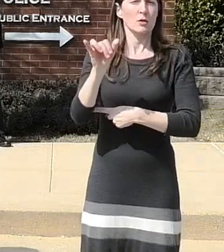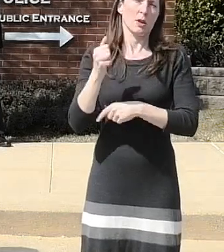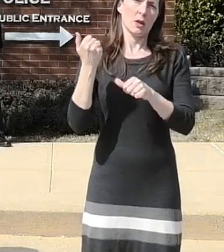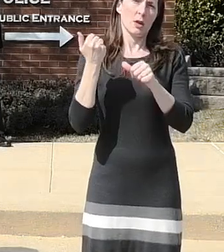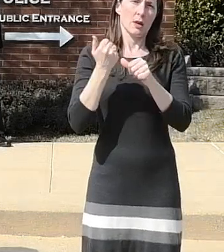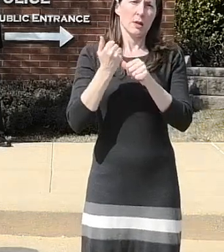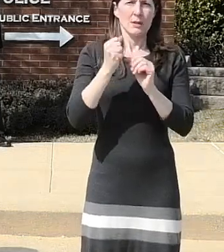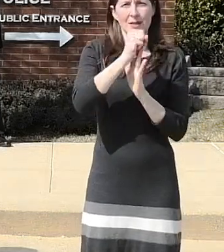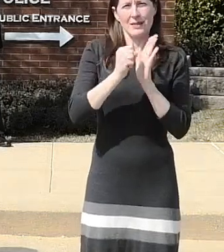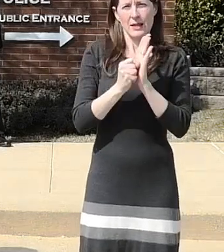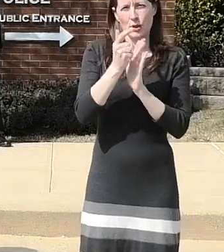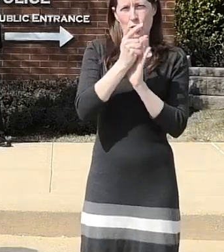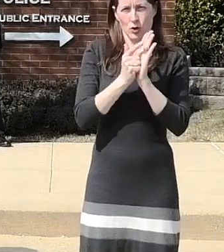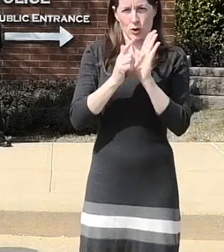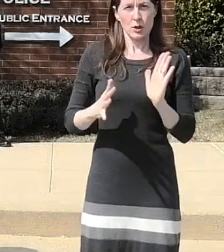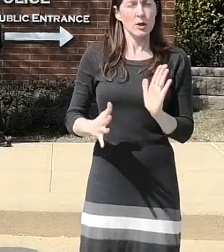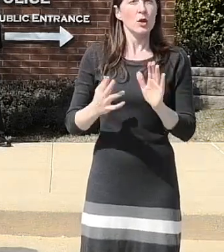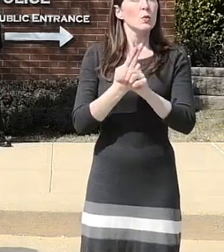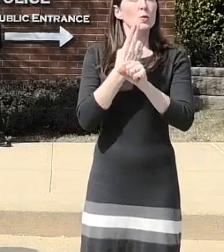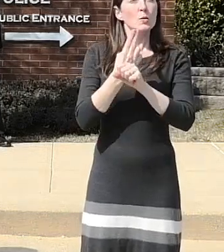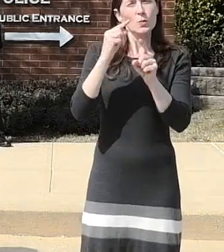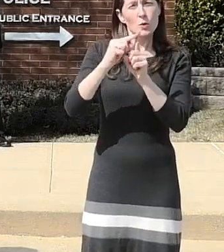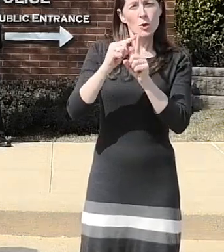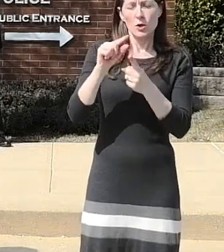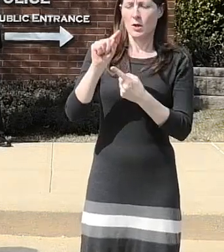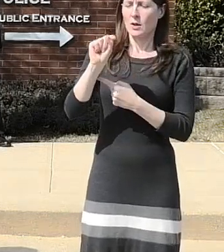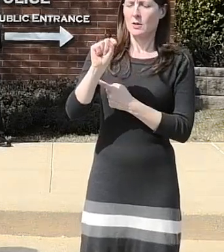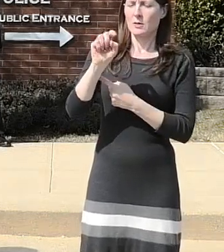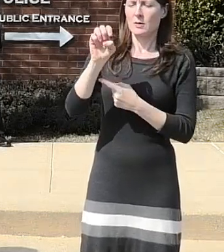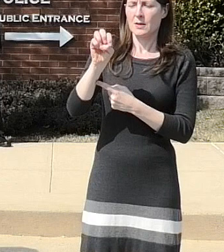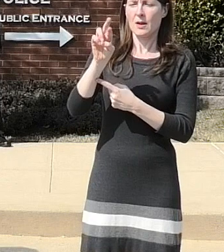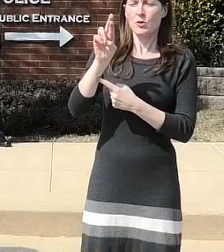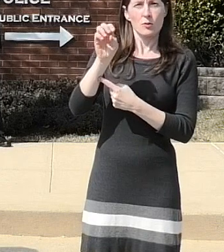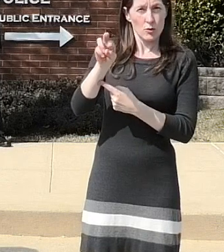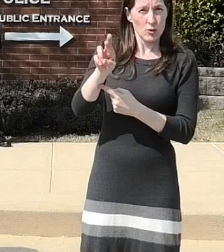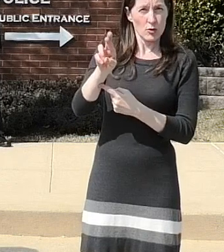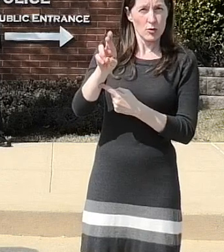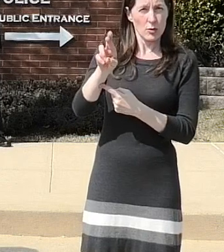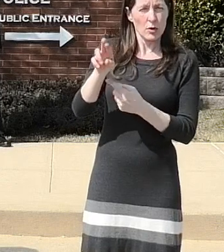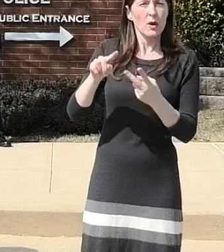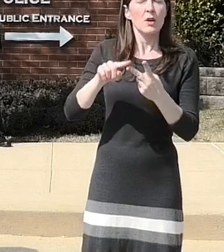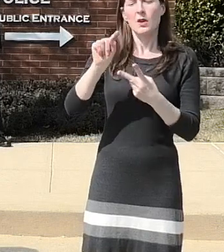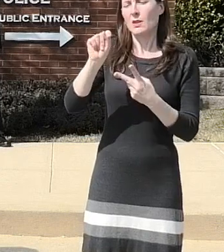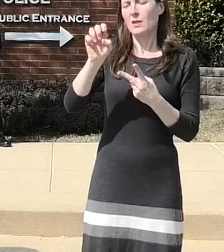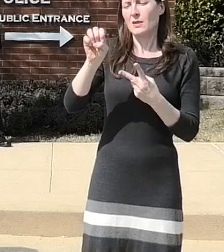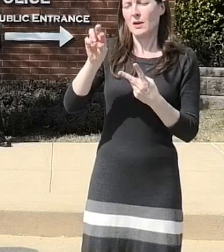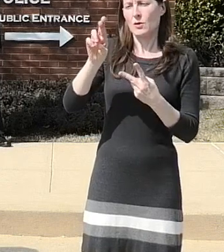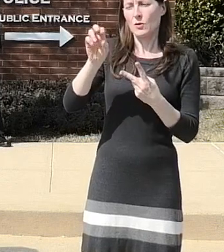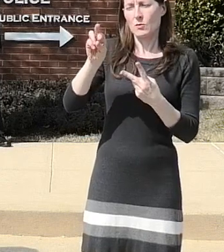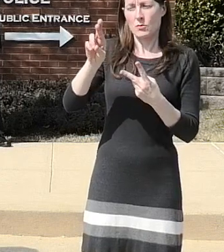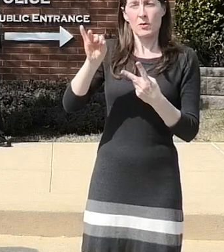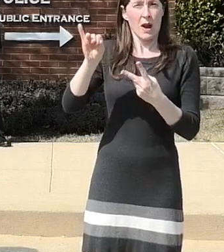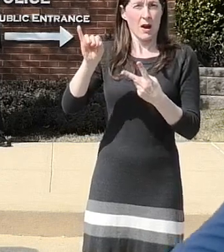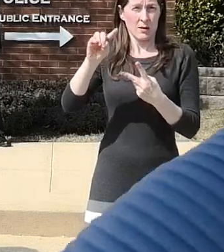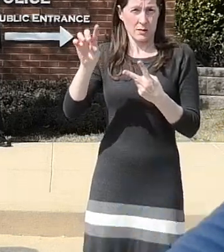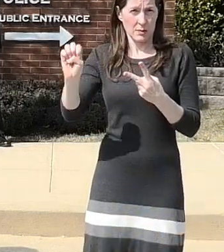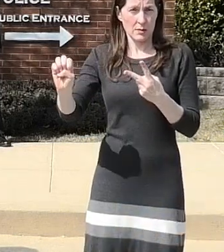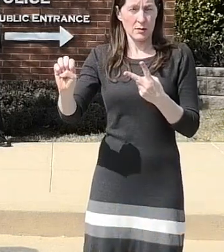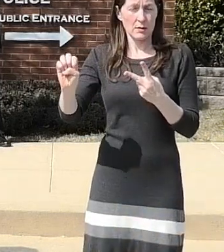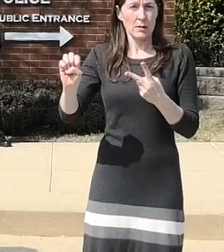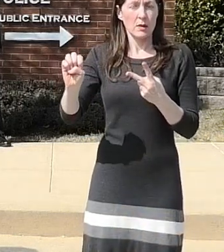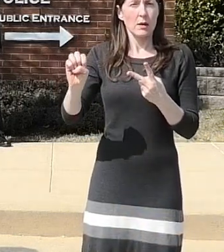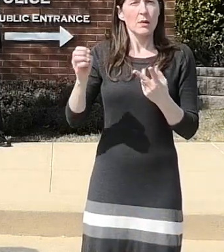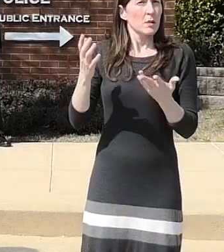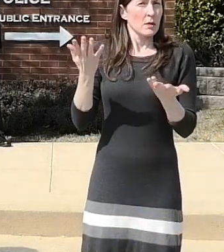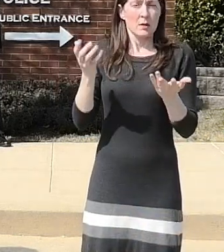use the word terror and terrorize to describe the effect on victims could any of your investigative colleagues